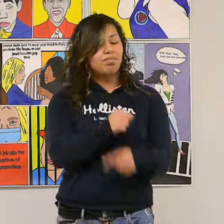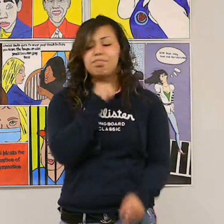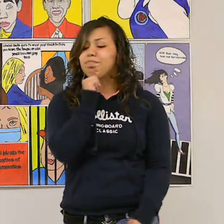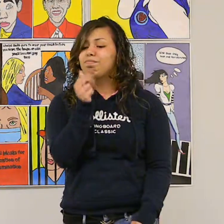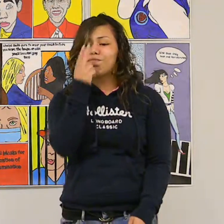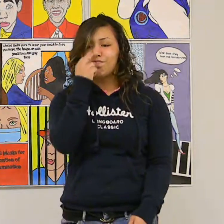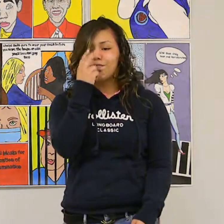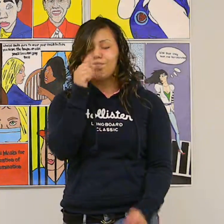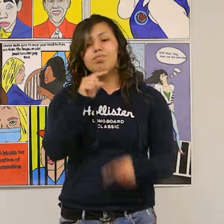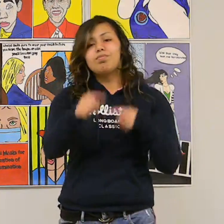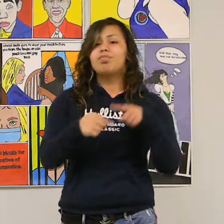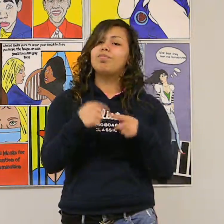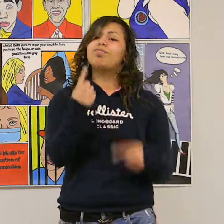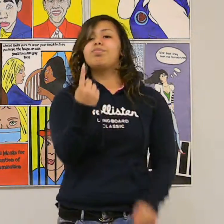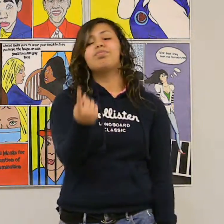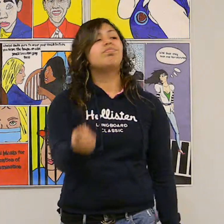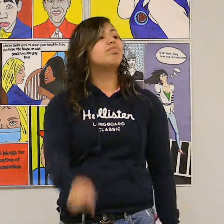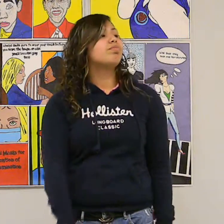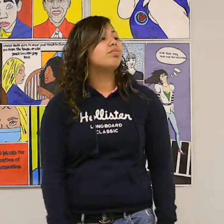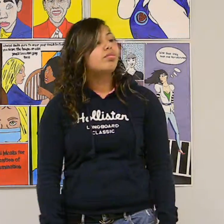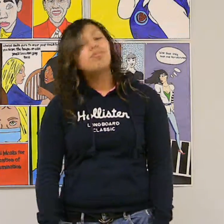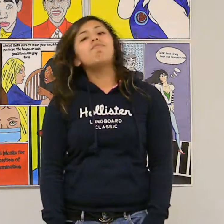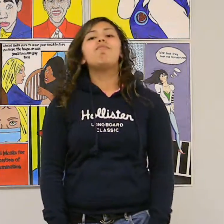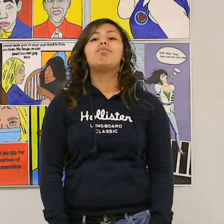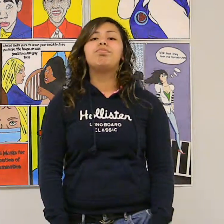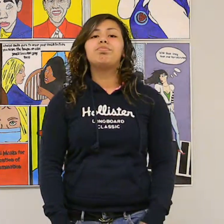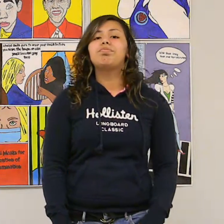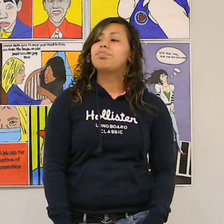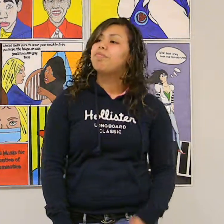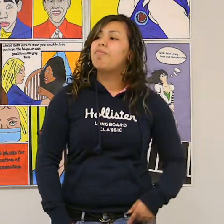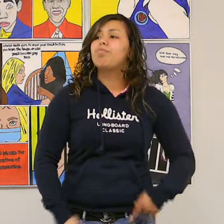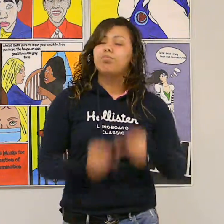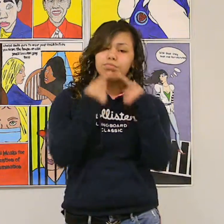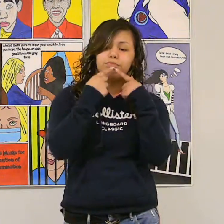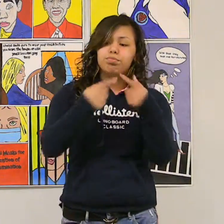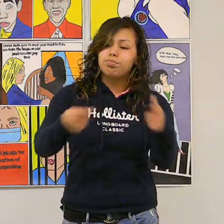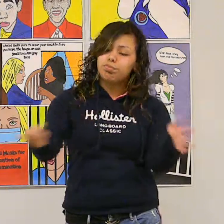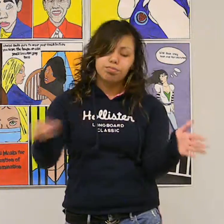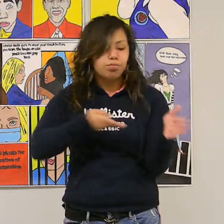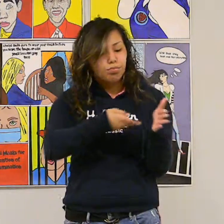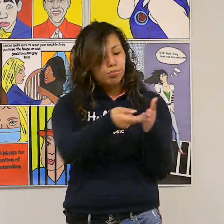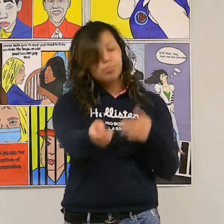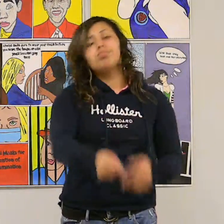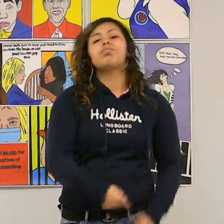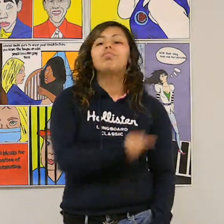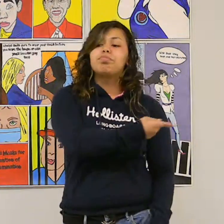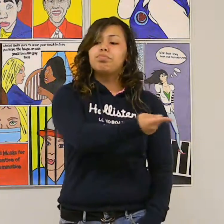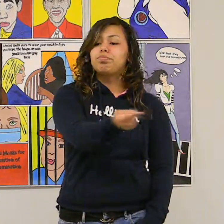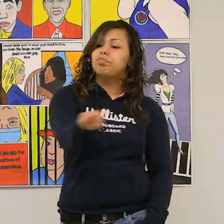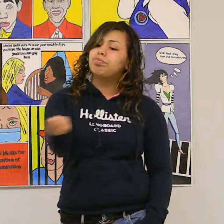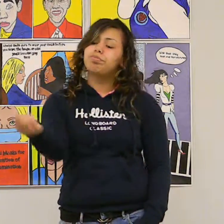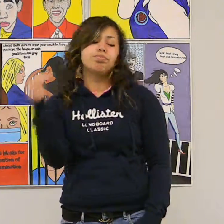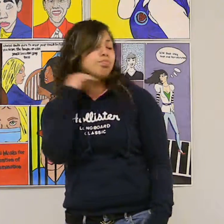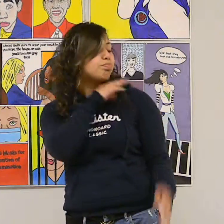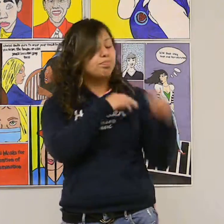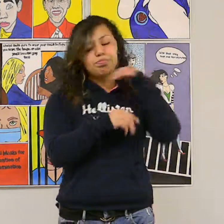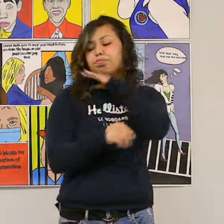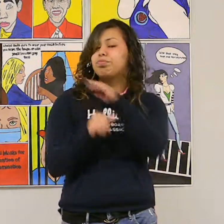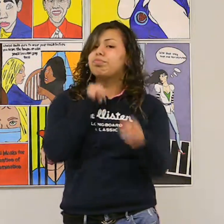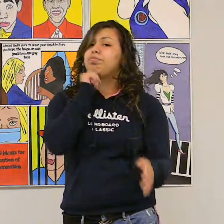It's such a fun thing How nothing's funny when you see You tell them what you mean But they